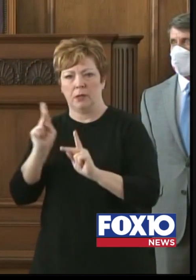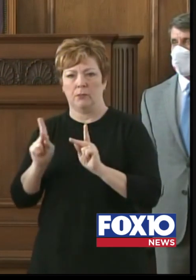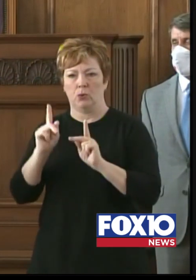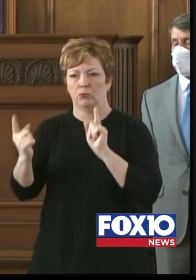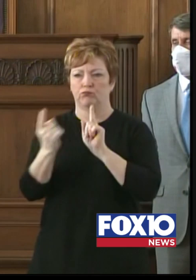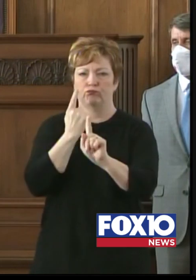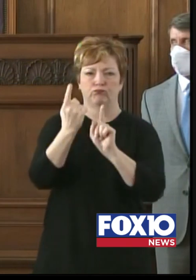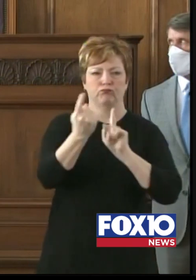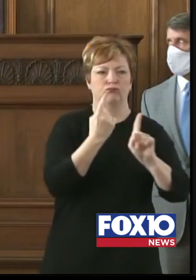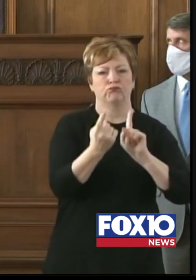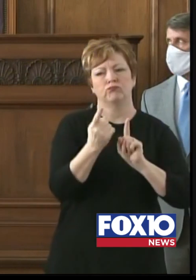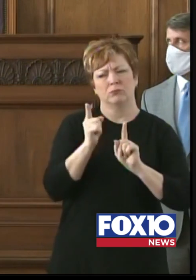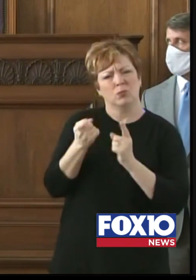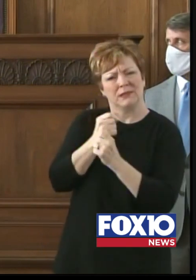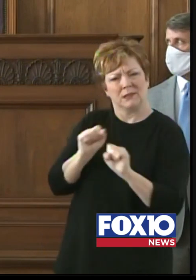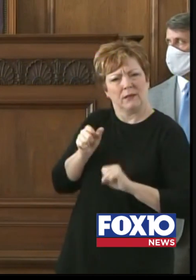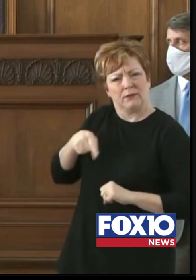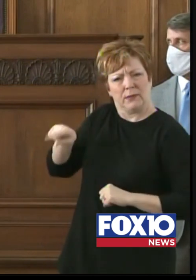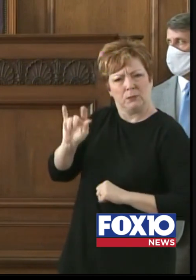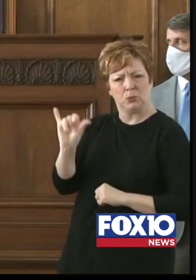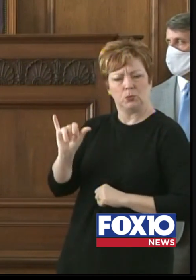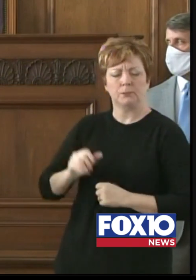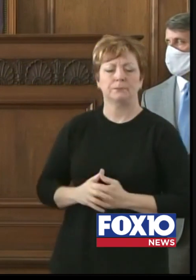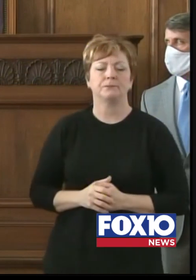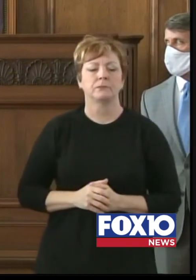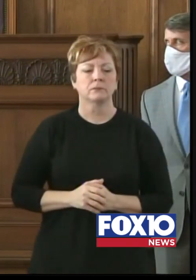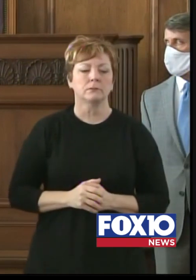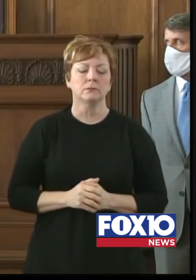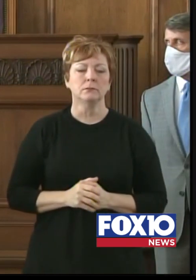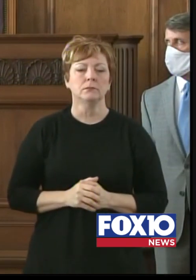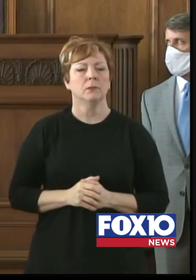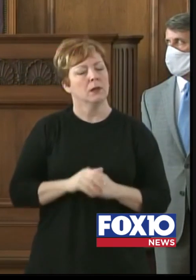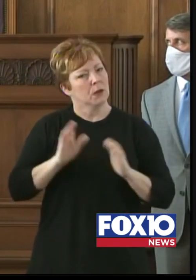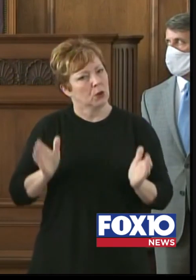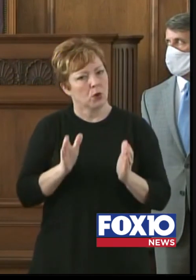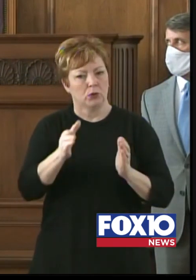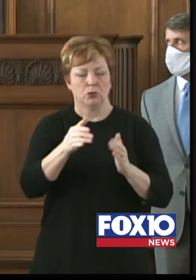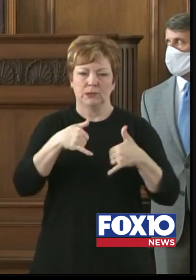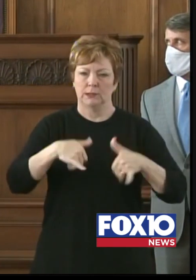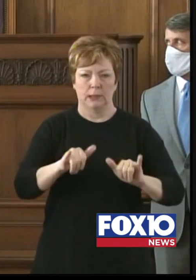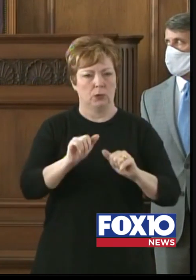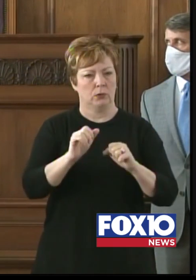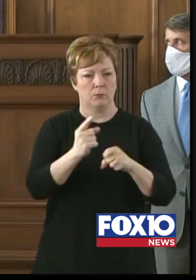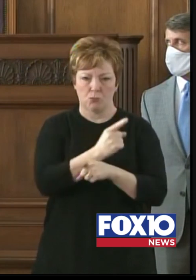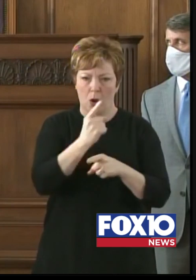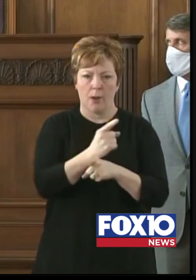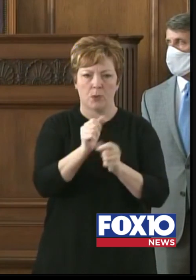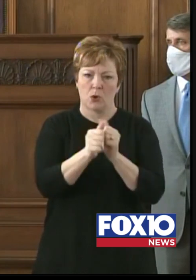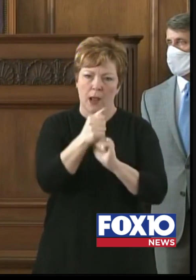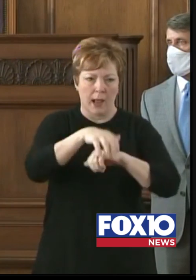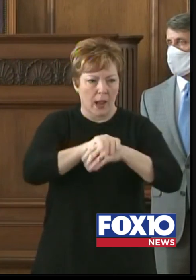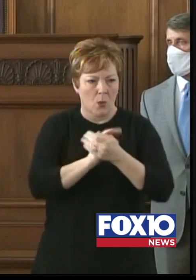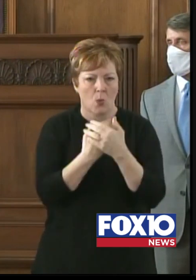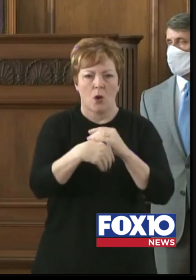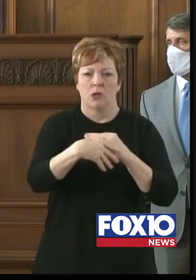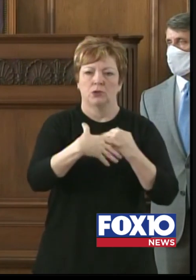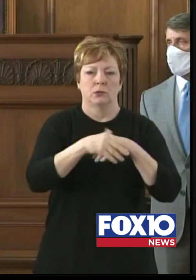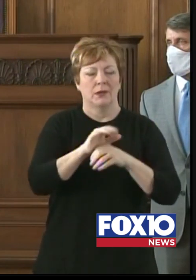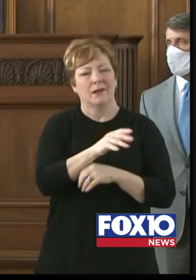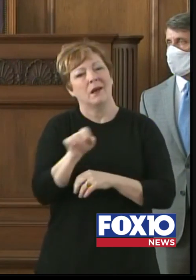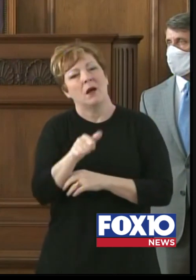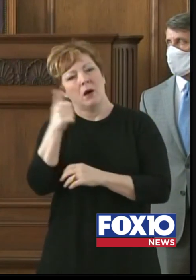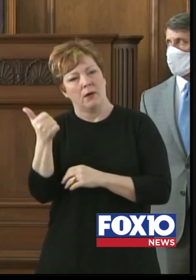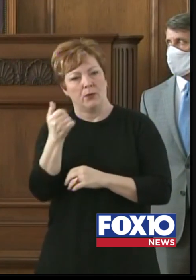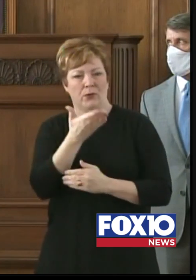come in contact. You are also urged to continue proper hand-washing and other common-sense